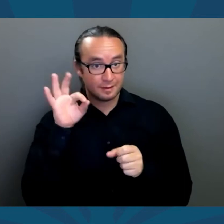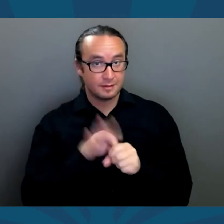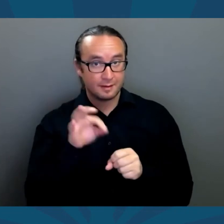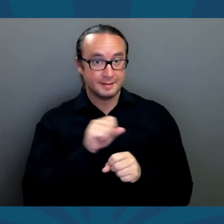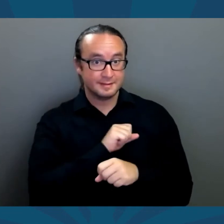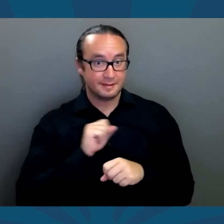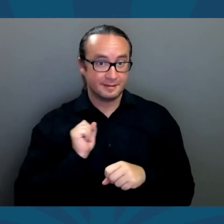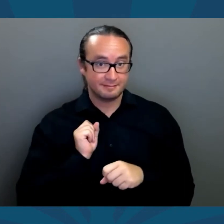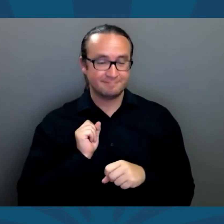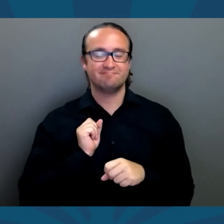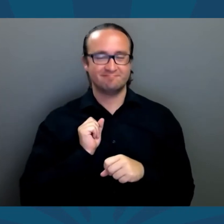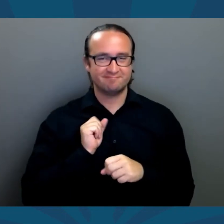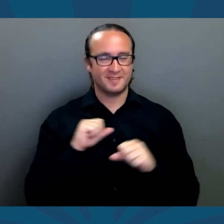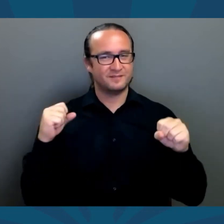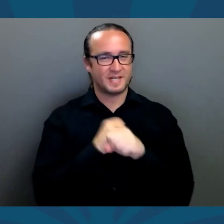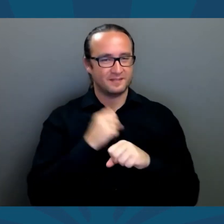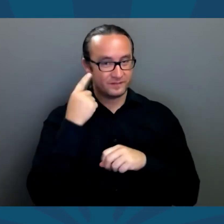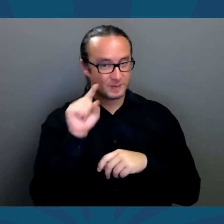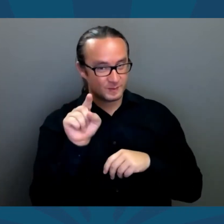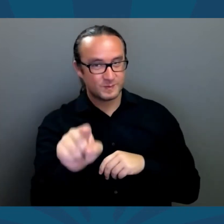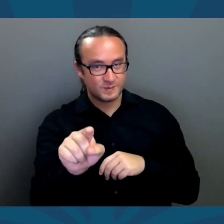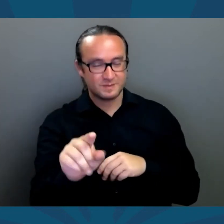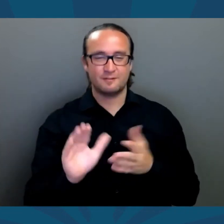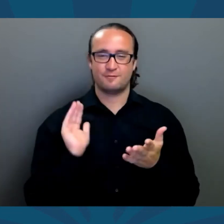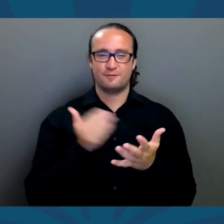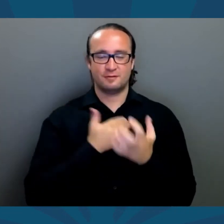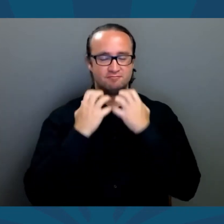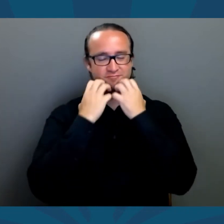state. If re-elected to the Senate,